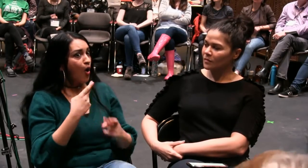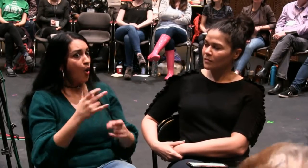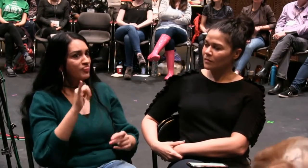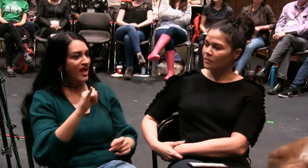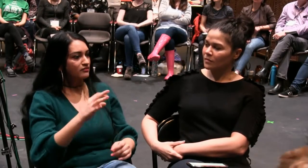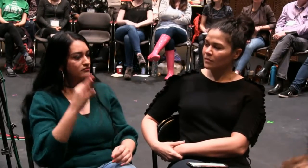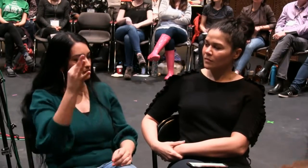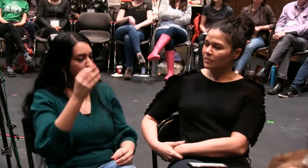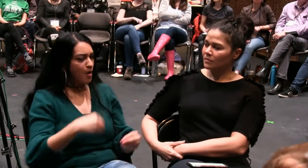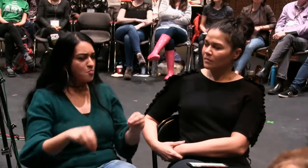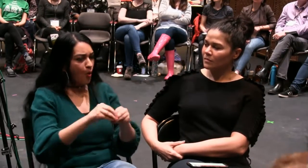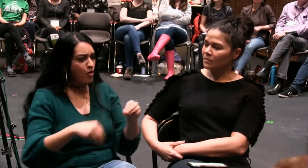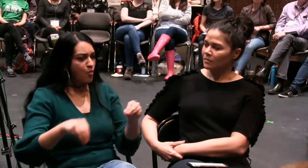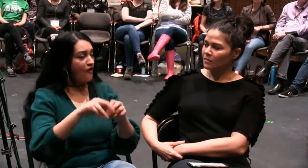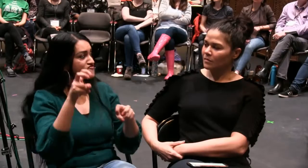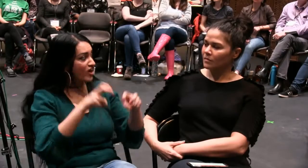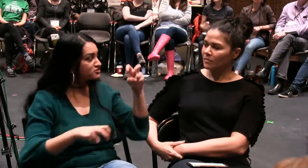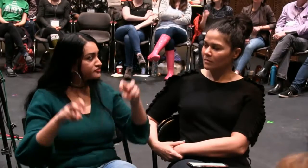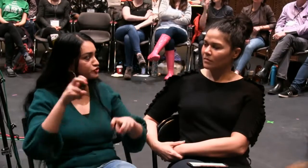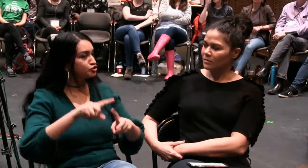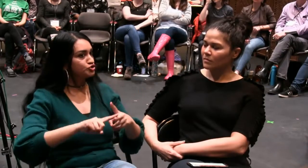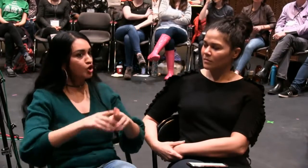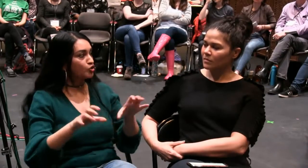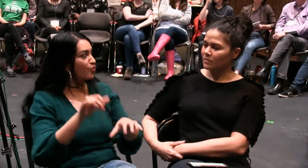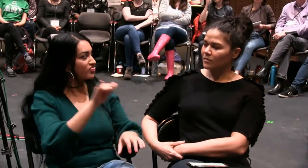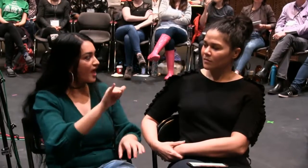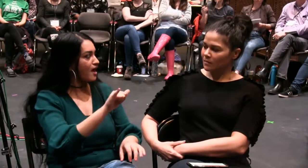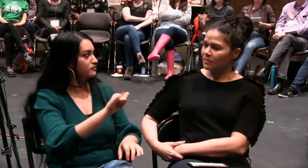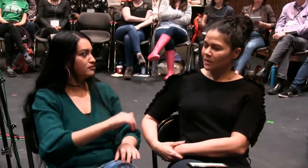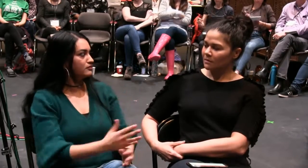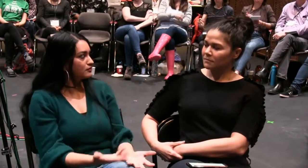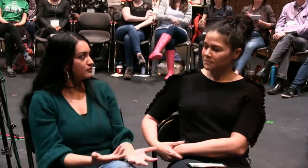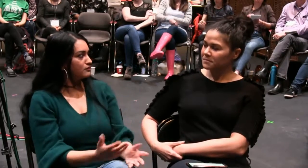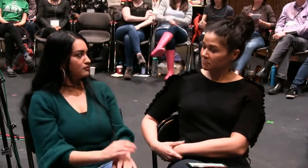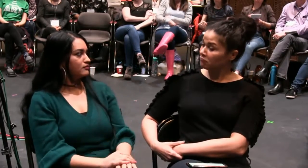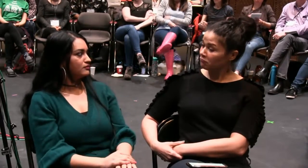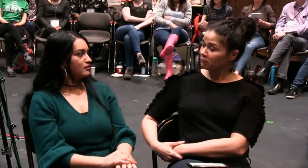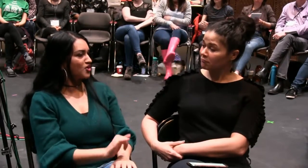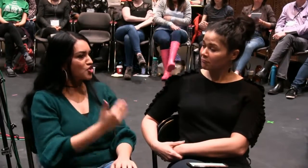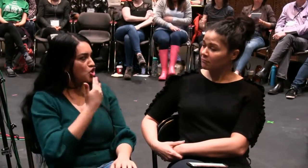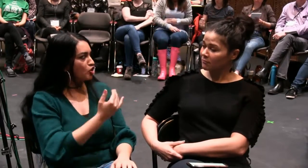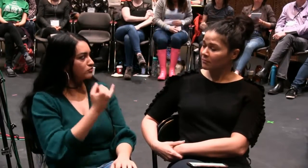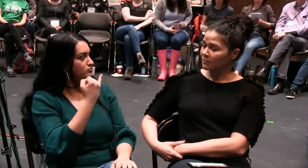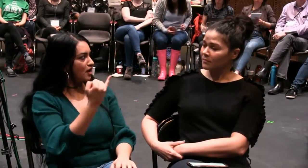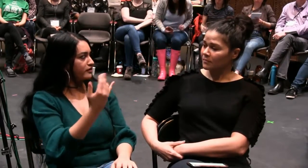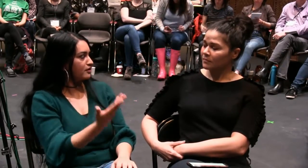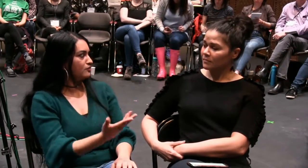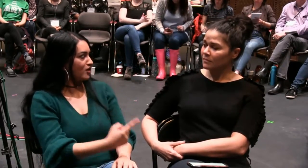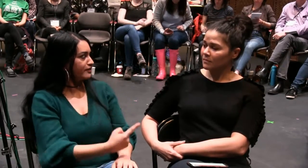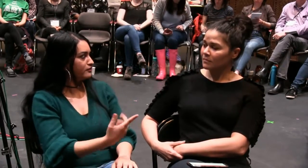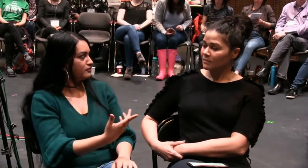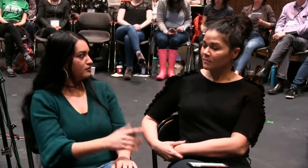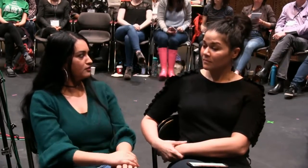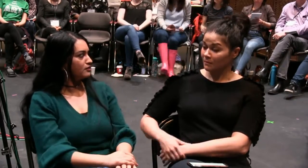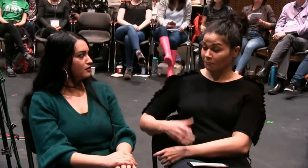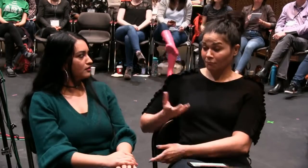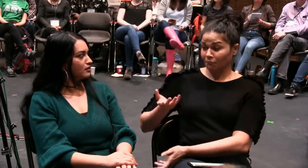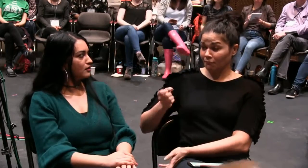new idea that they may be really interested in pursuing. I think it's something that, it's an idea that we could